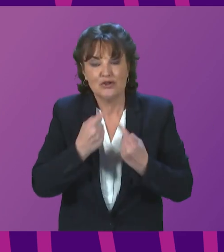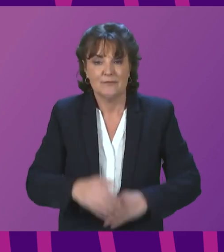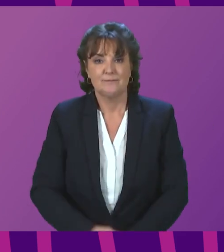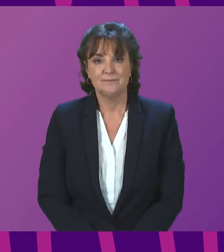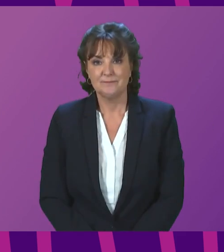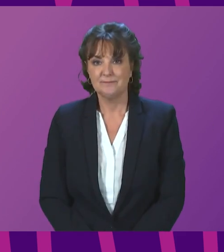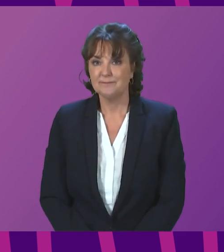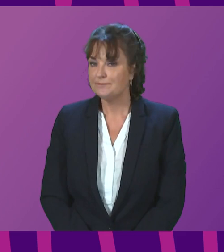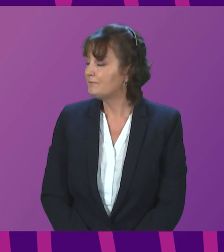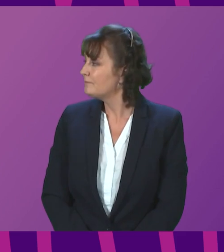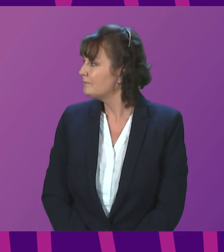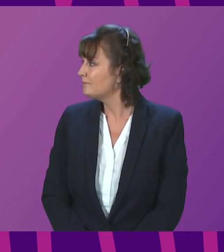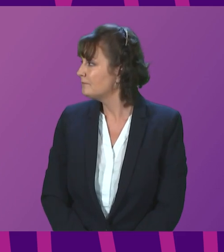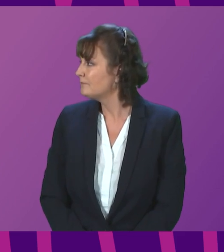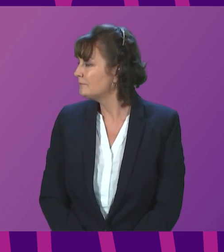Crossgall.